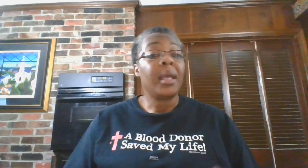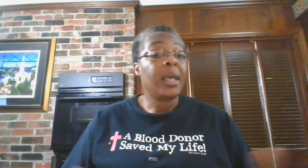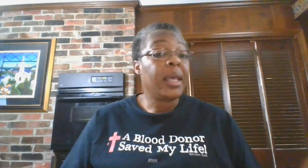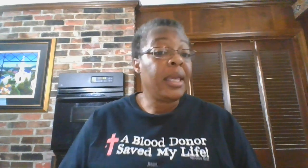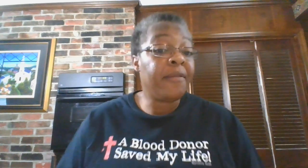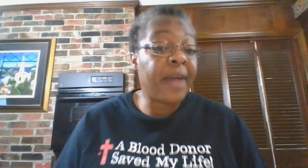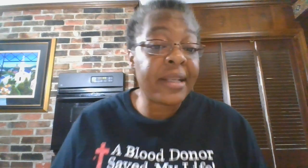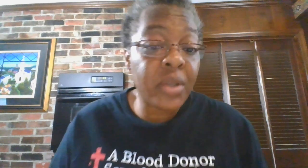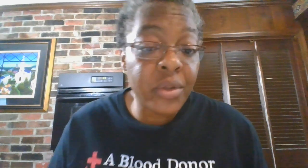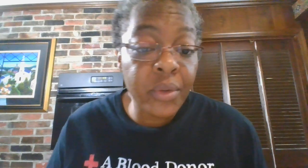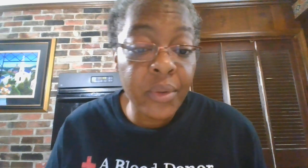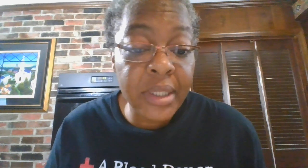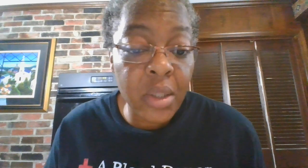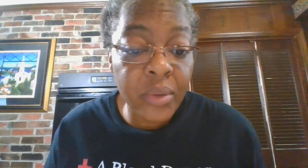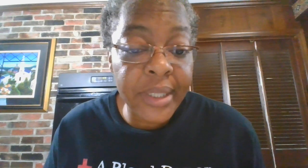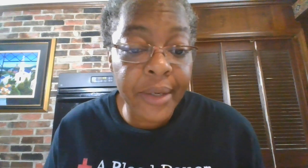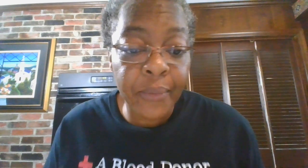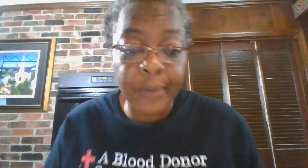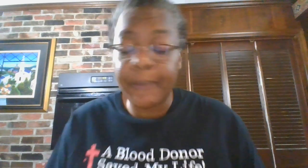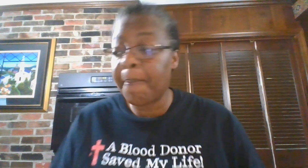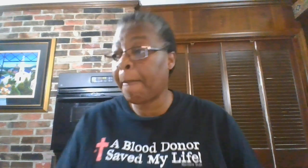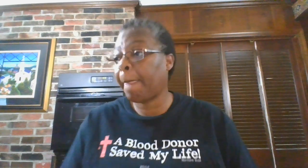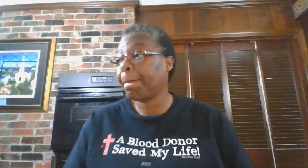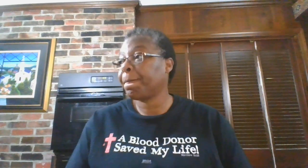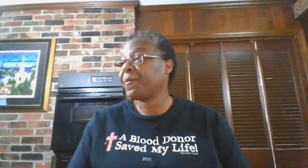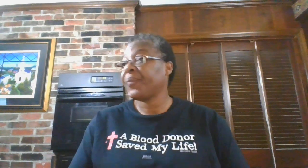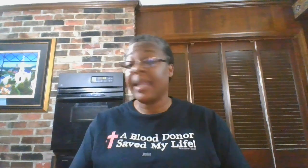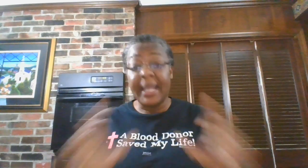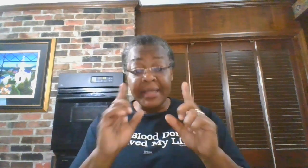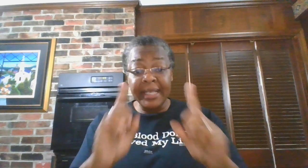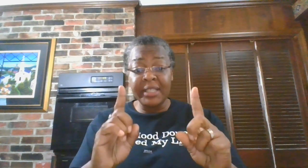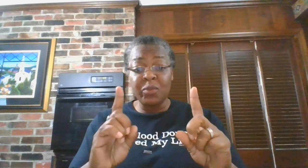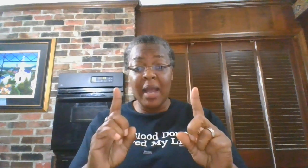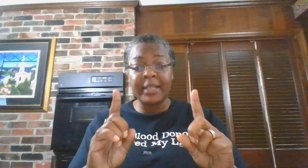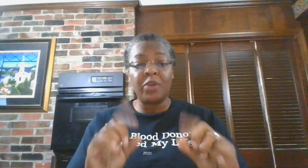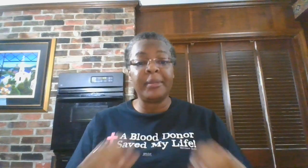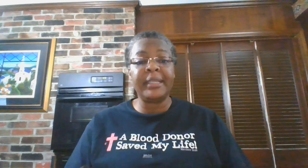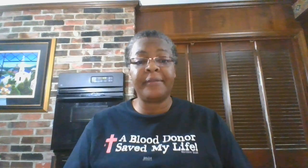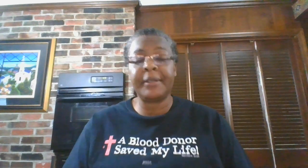He invites her to his hotel room. This is why I don't believe her.